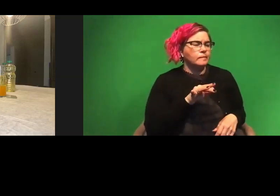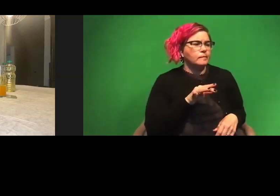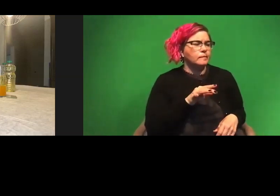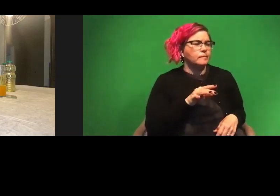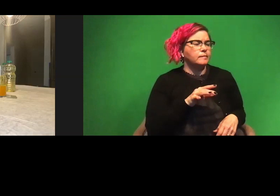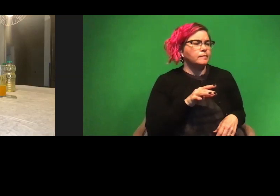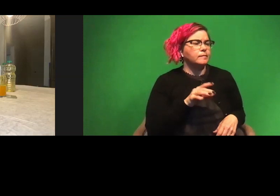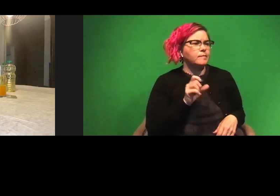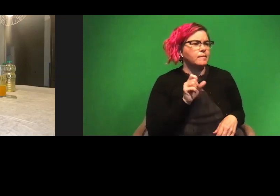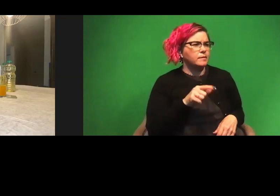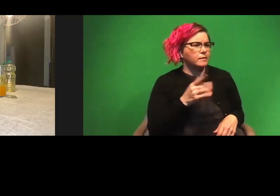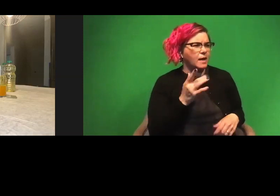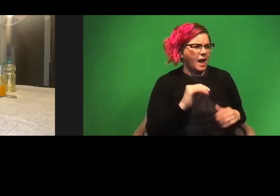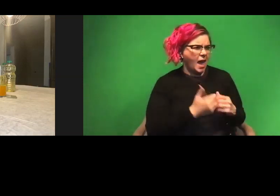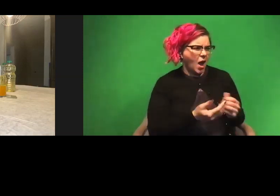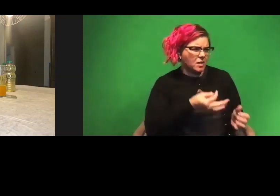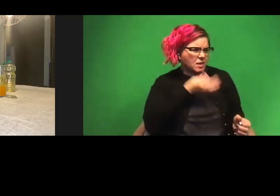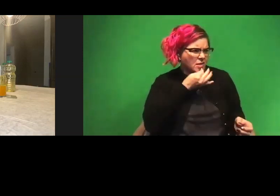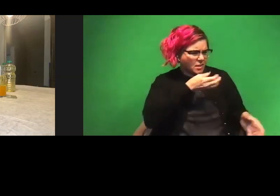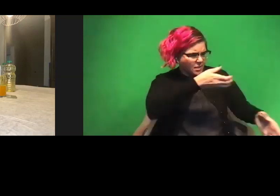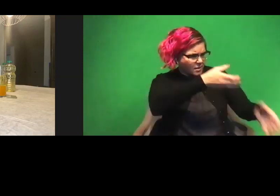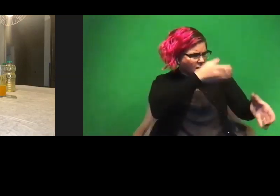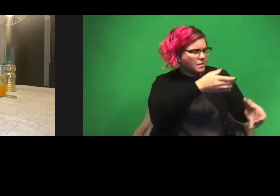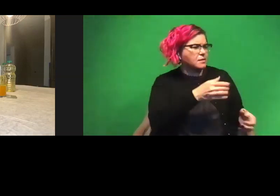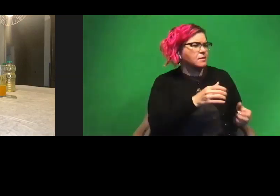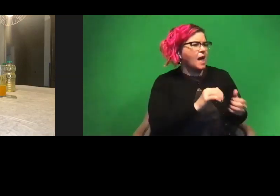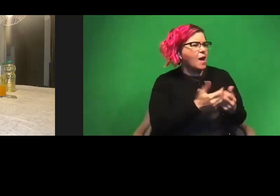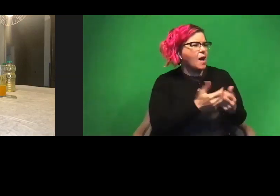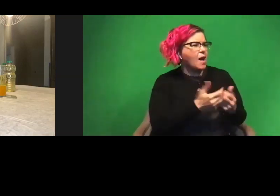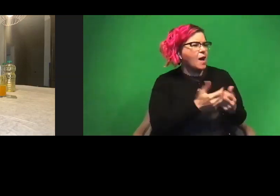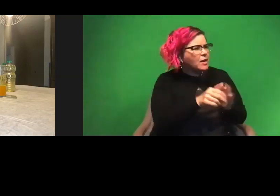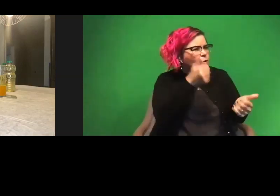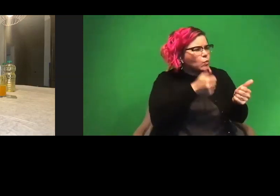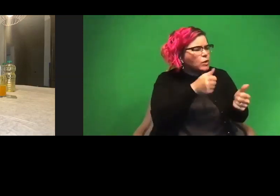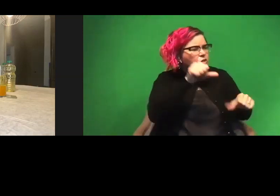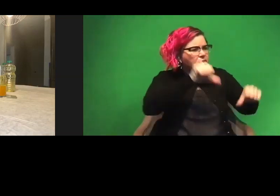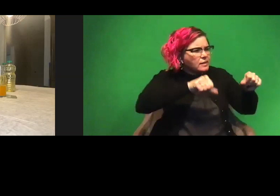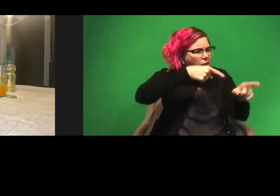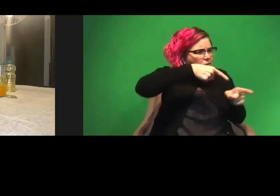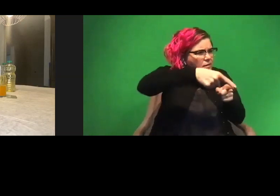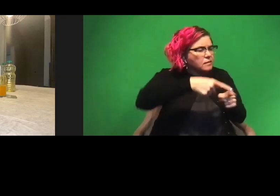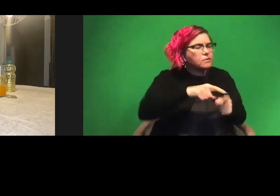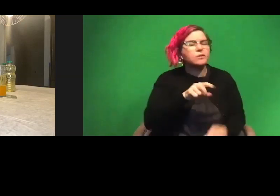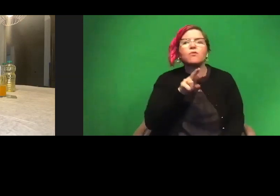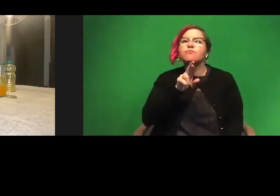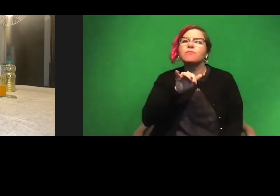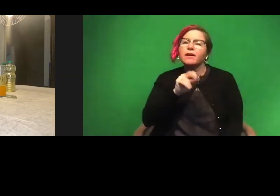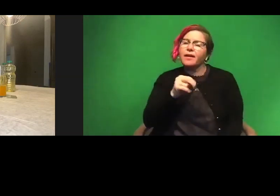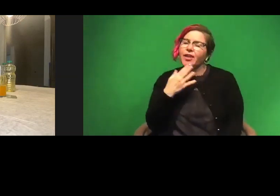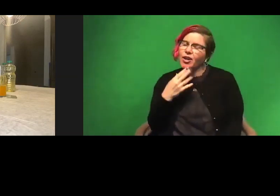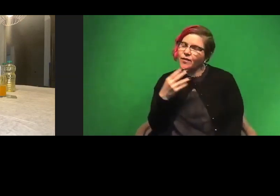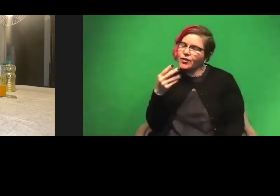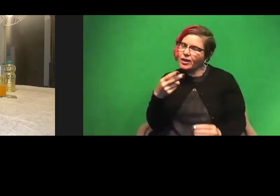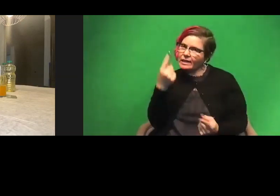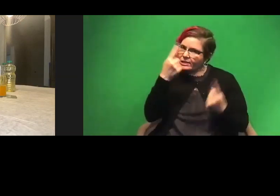asking, how did you get so smart and how did you know what science you wanted to do? Well, Ryan, thank you for thinking that I'm smart